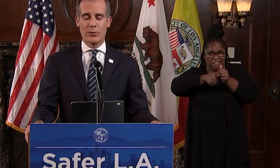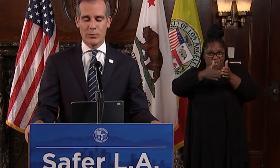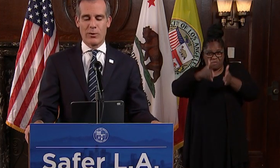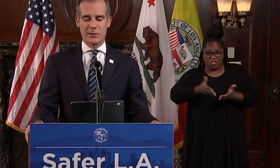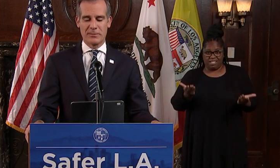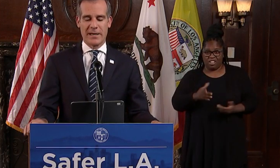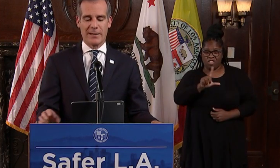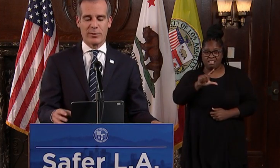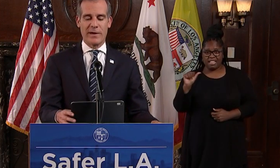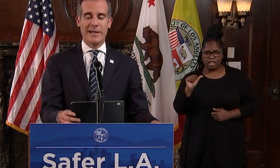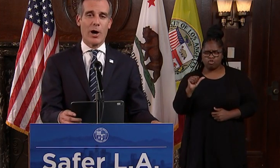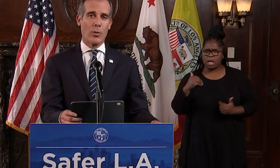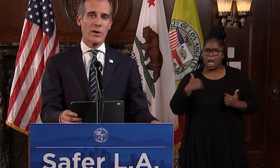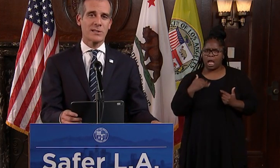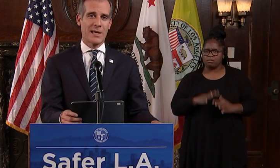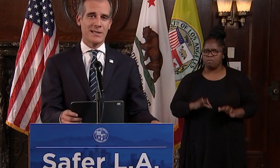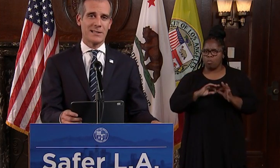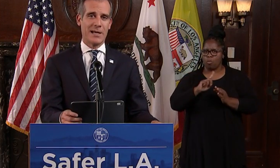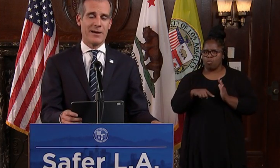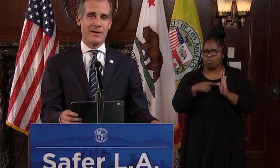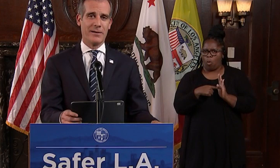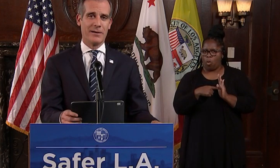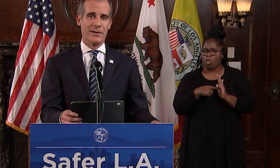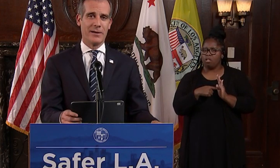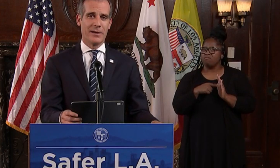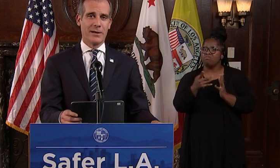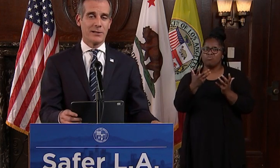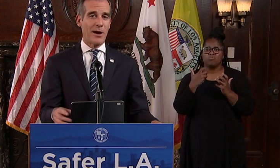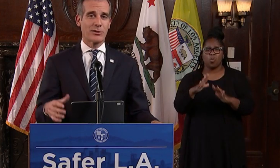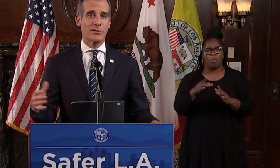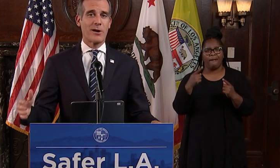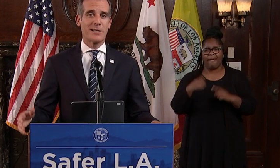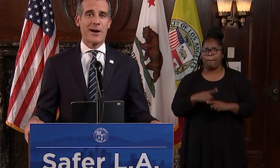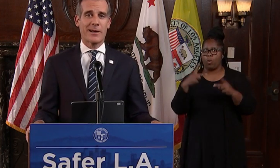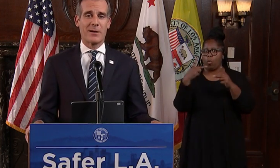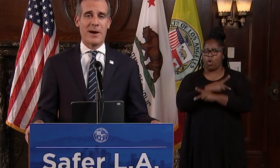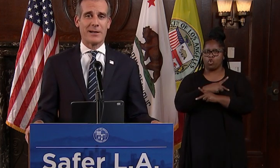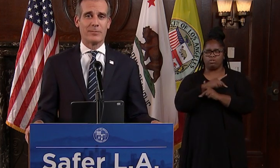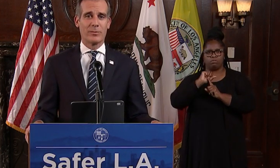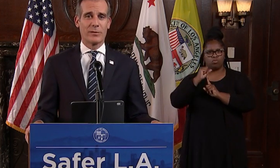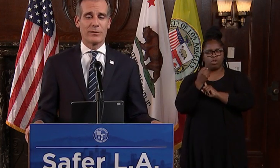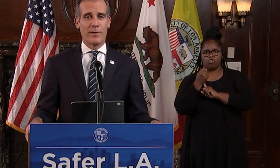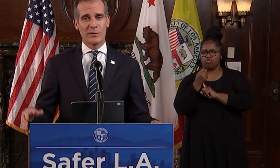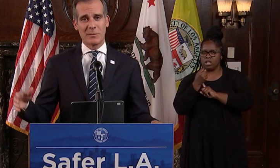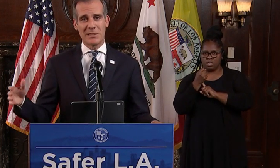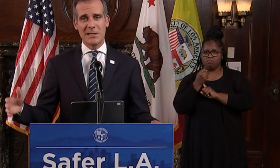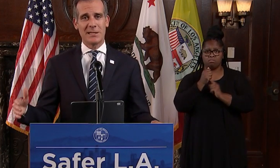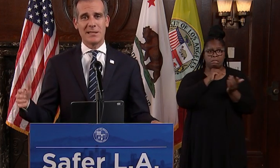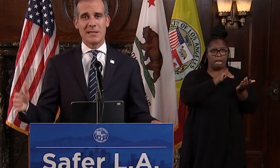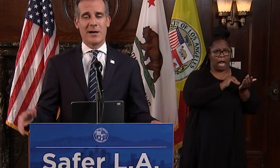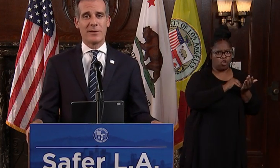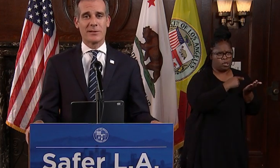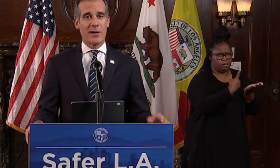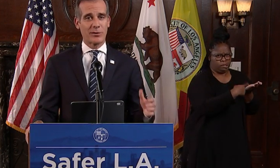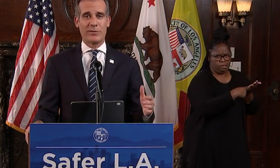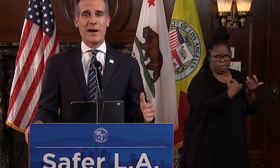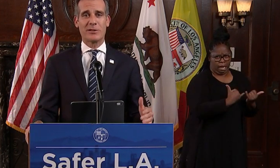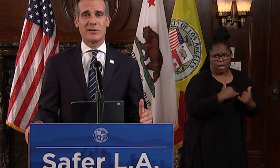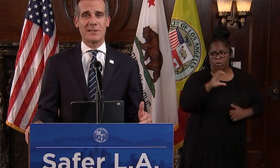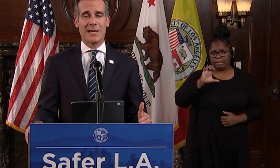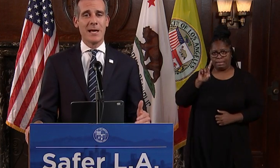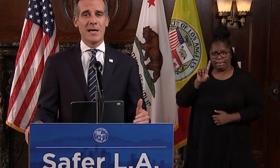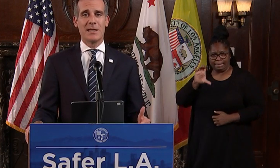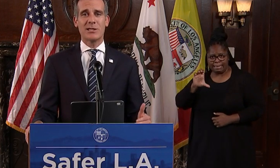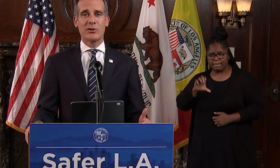a critical role to play in preventing a worst case scenario. Doctors are already talking about it. Folks from the CDC and others, Dr.